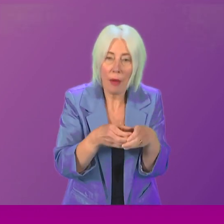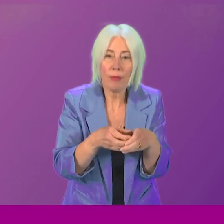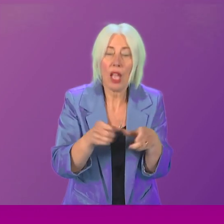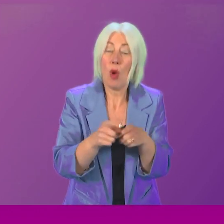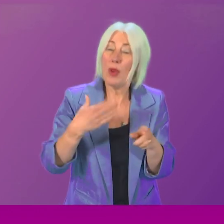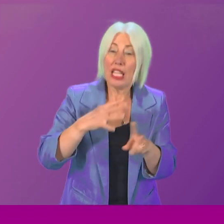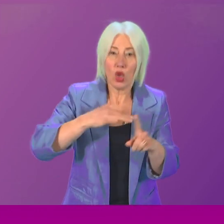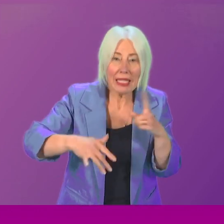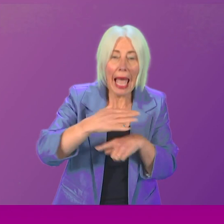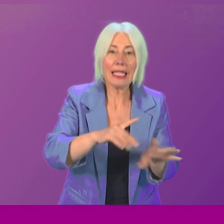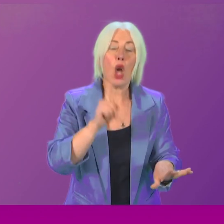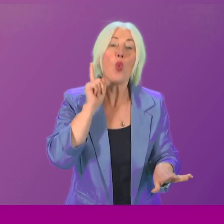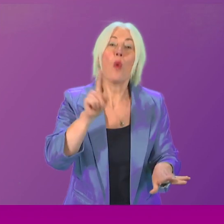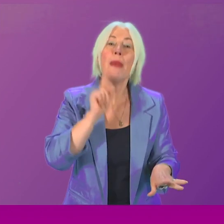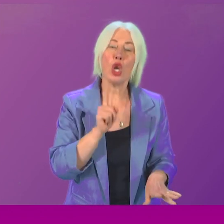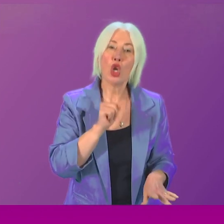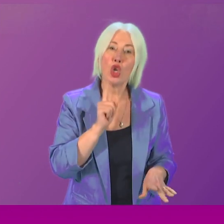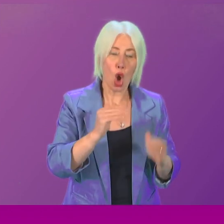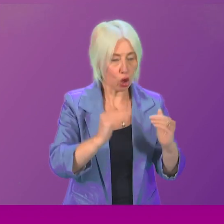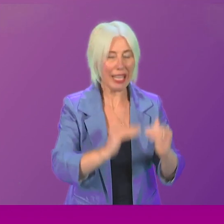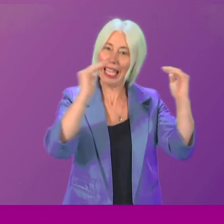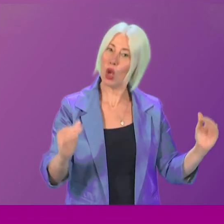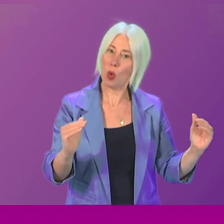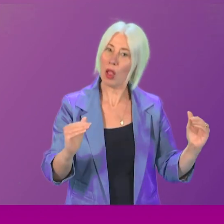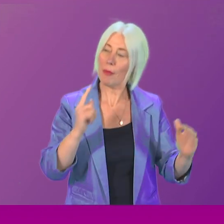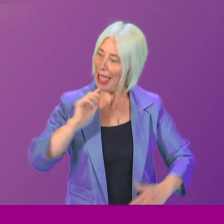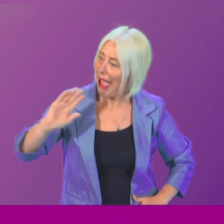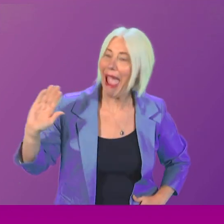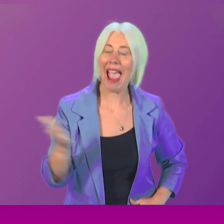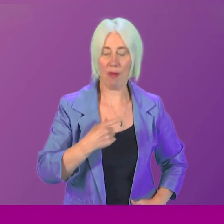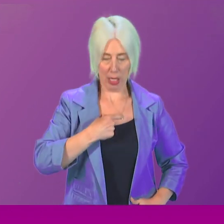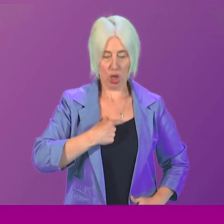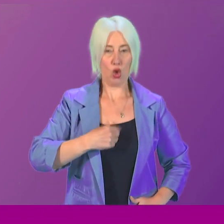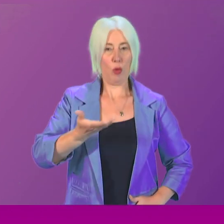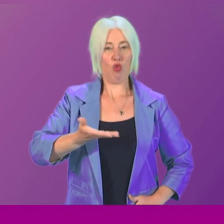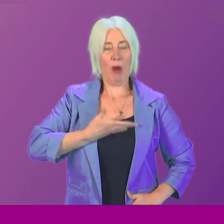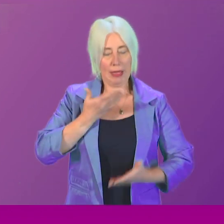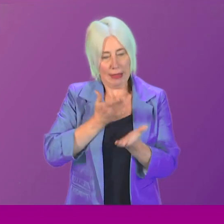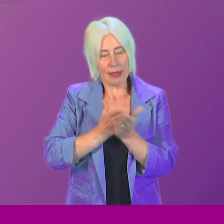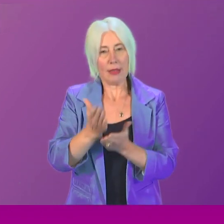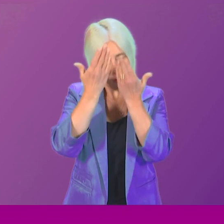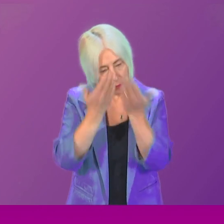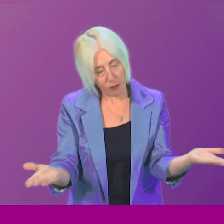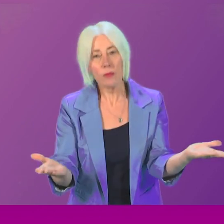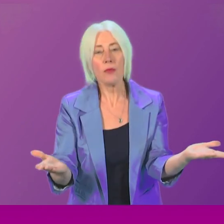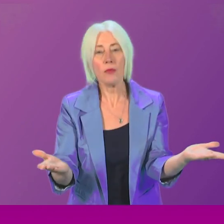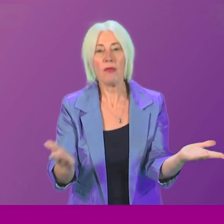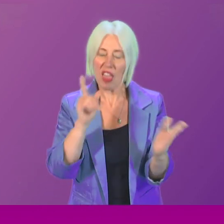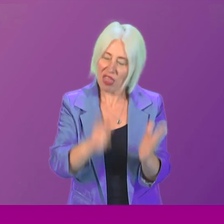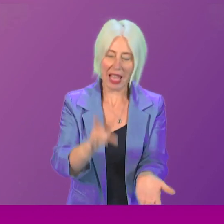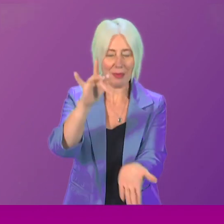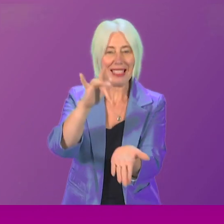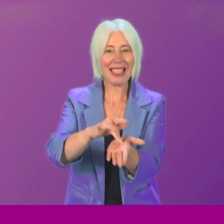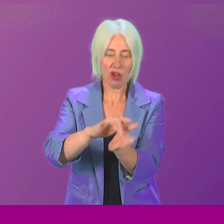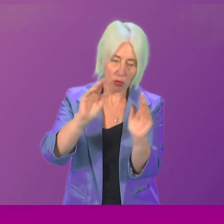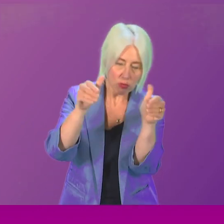where women and girls are treated equally and where everyone's human rights are respected. That has always been a central mission of